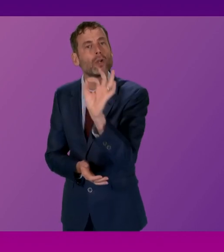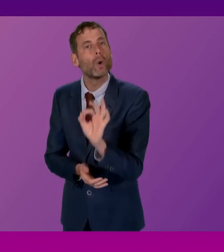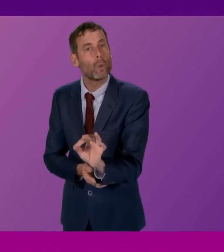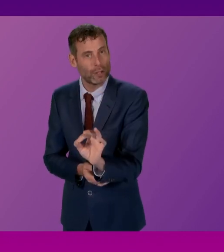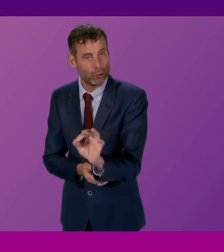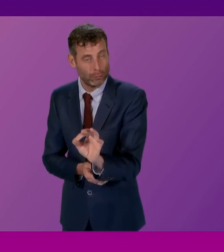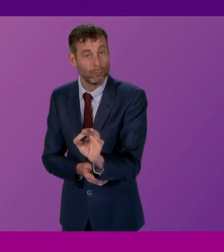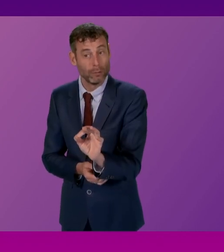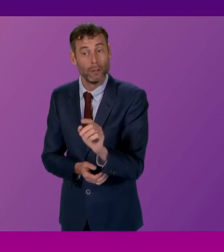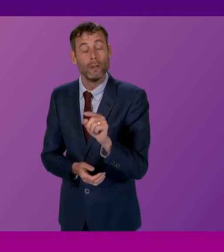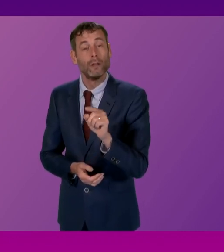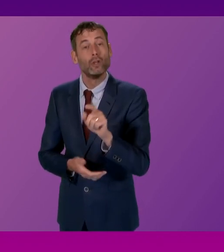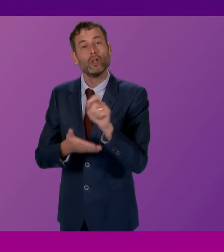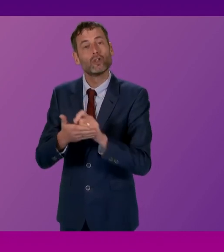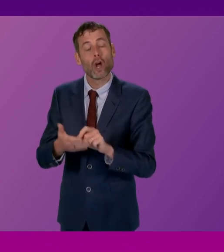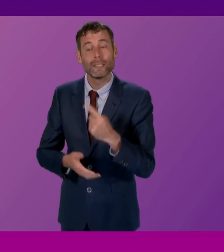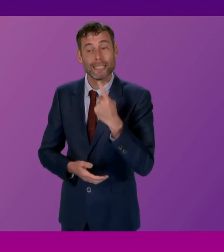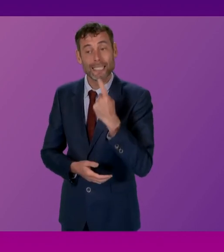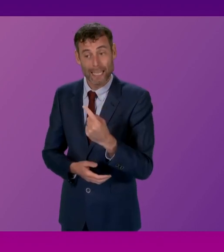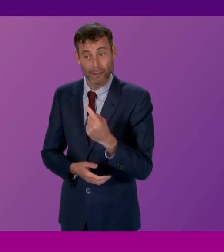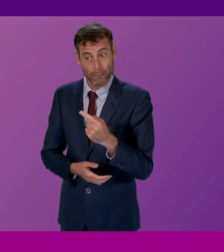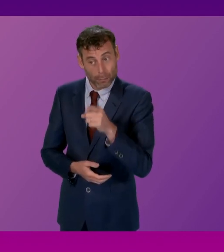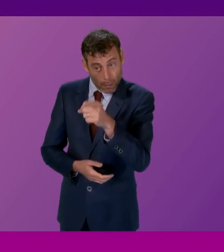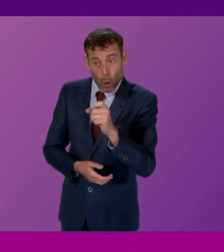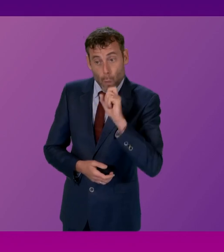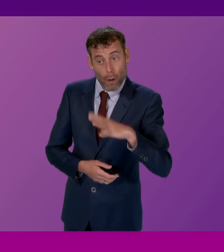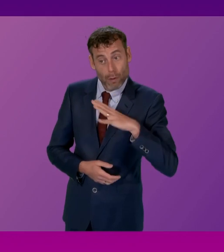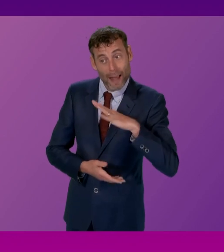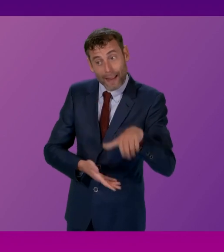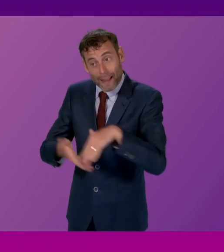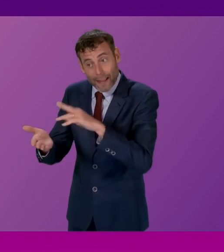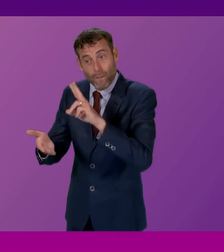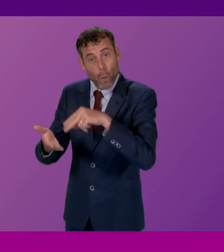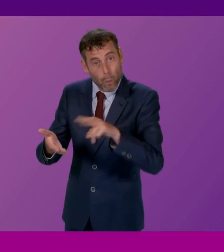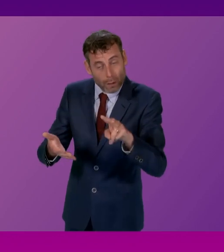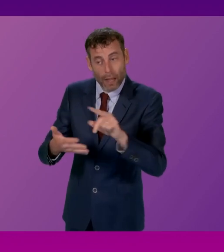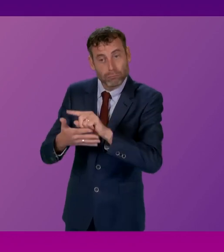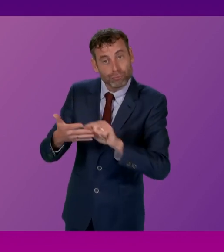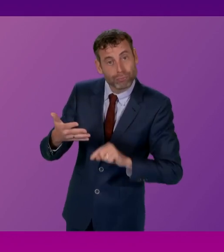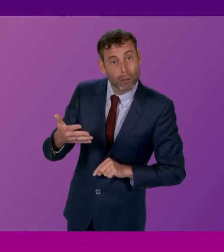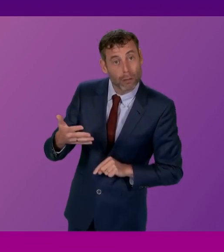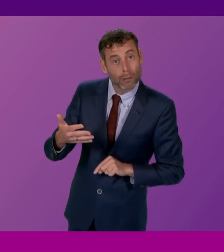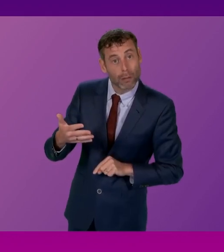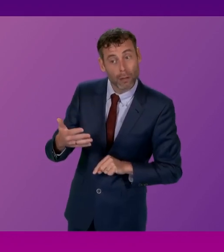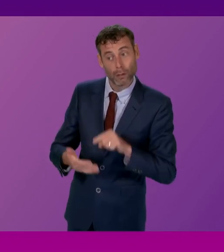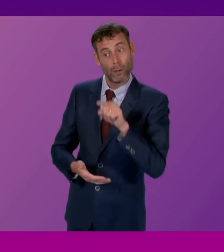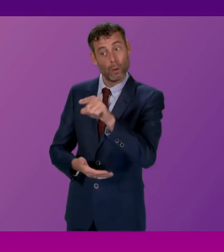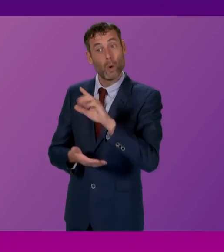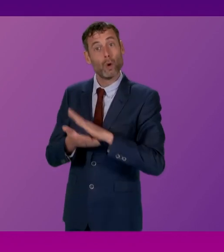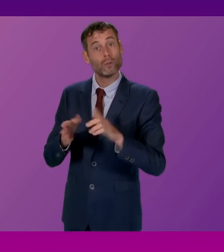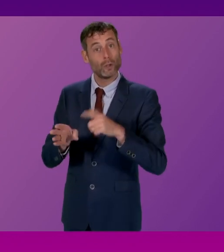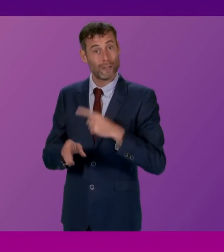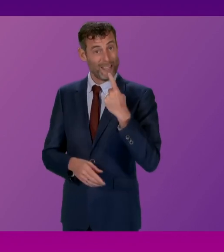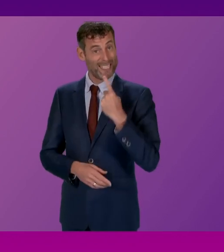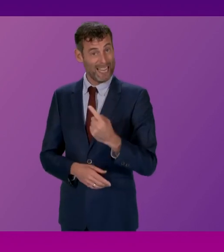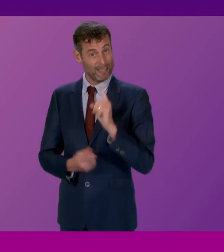request for messages, including WhatsApp, was made, the Scottish Government should be absolutely open and transparent.